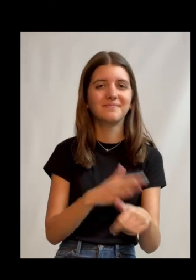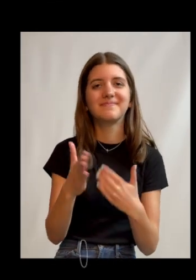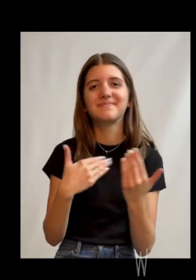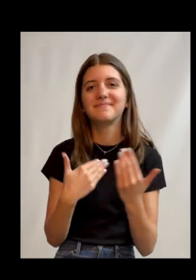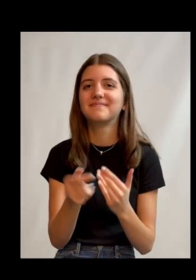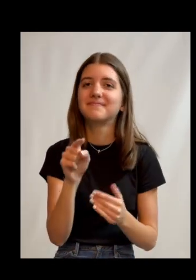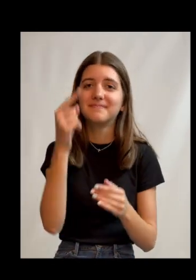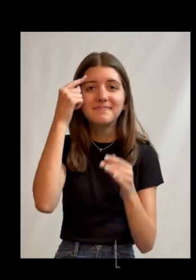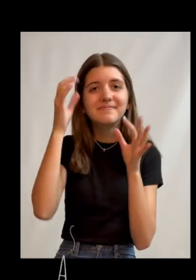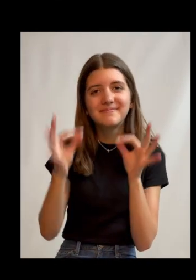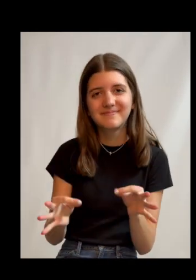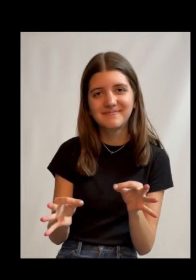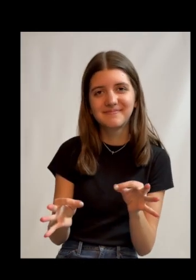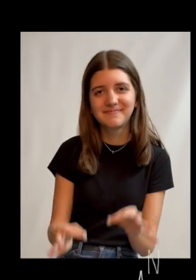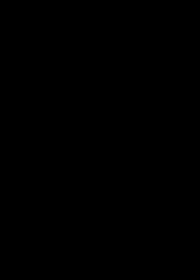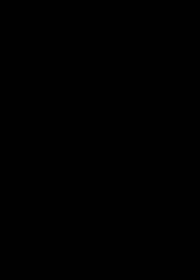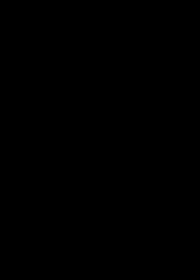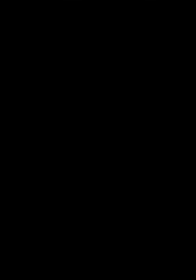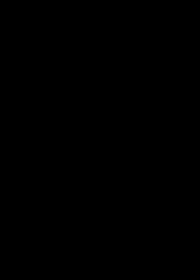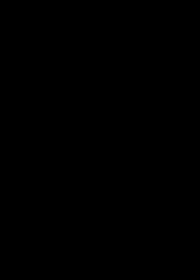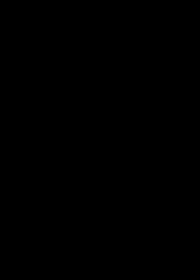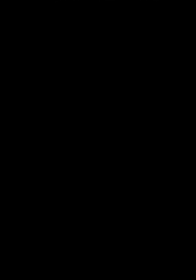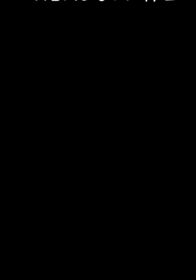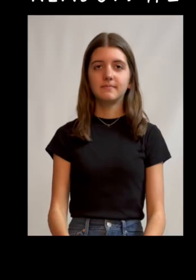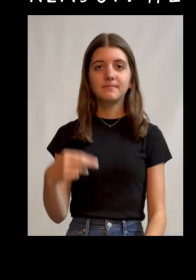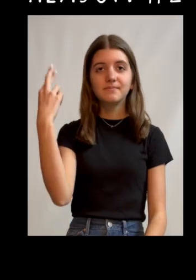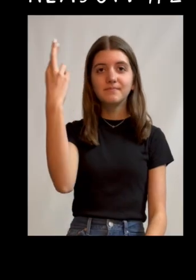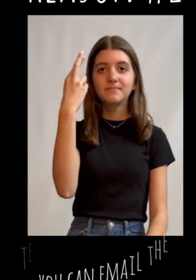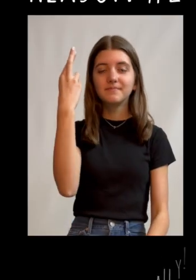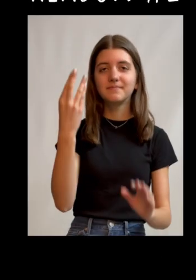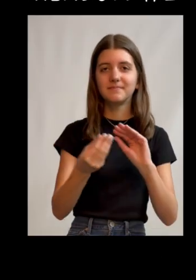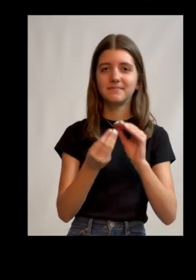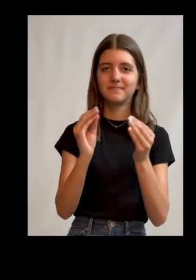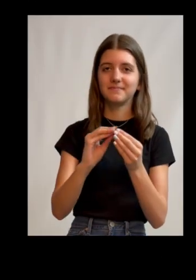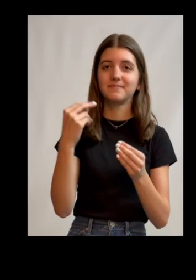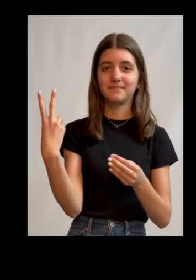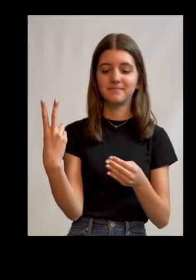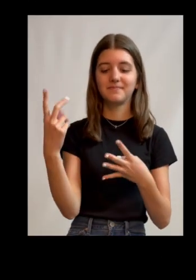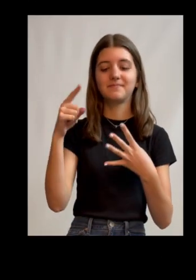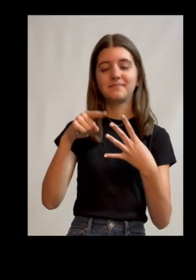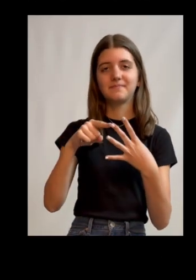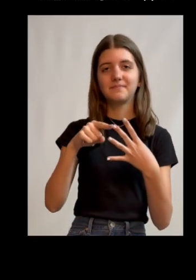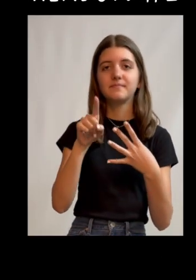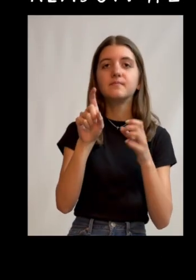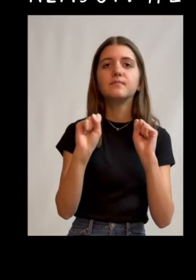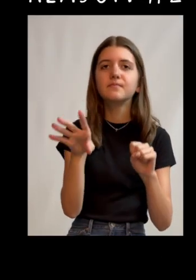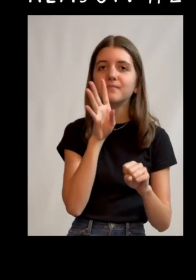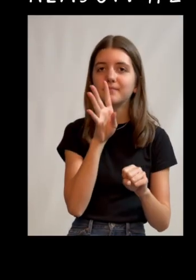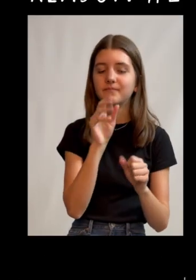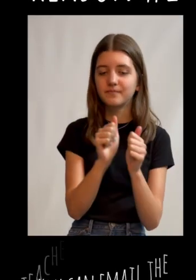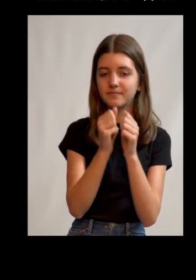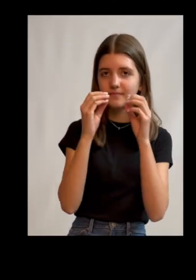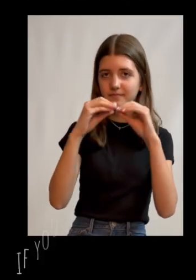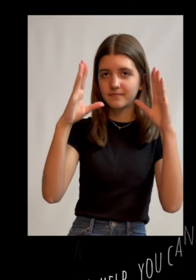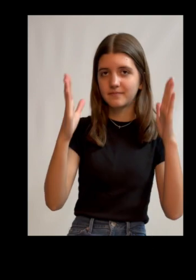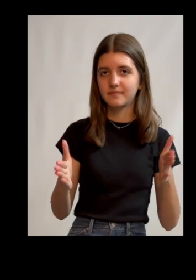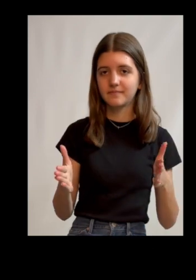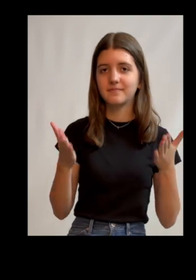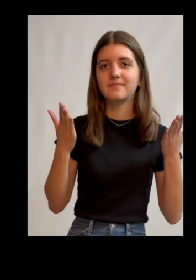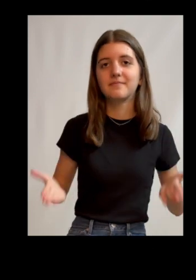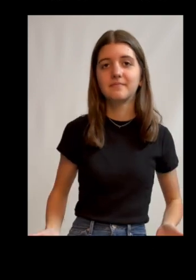learn as fast or as slow as you want. Reason number two, you can email the teachers individually.